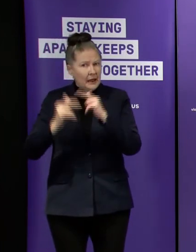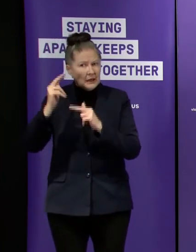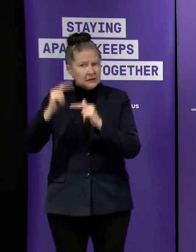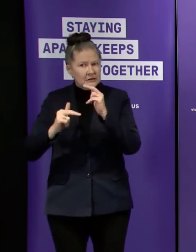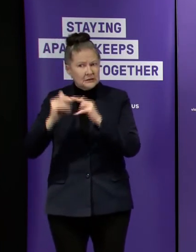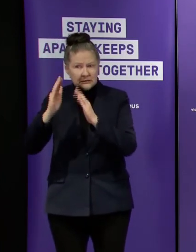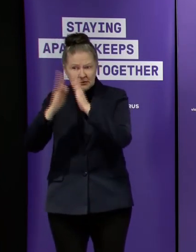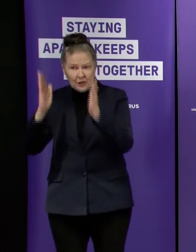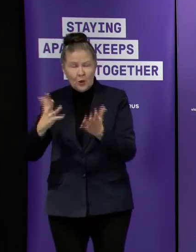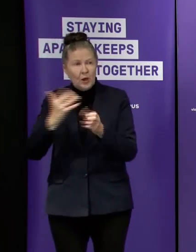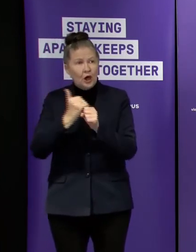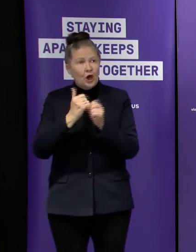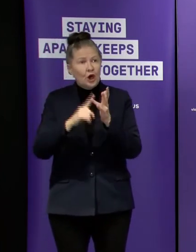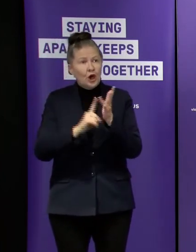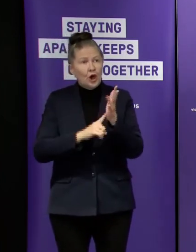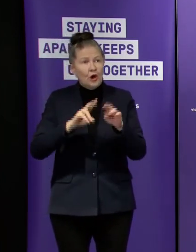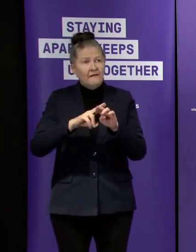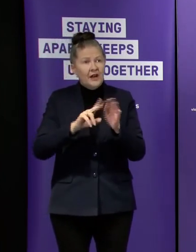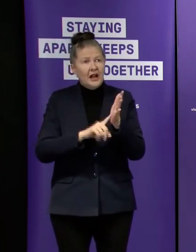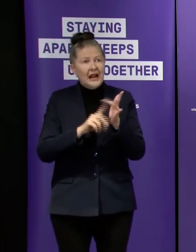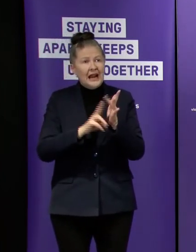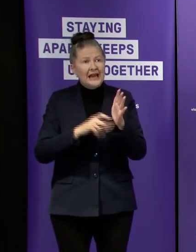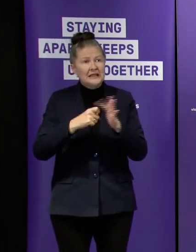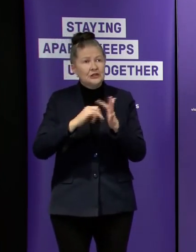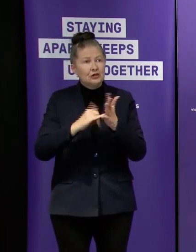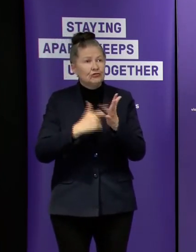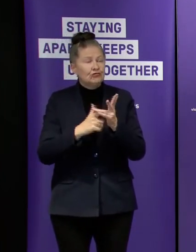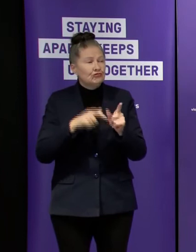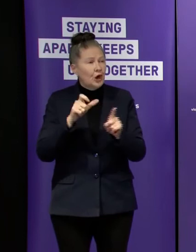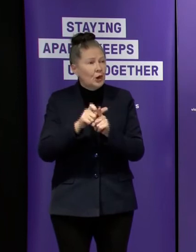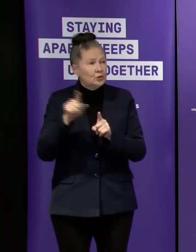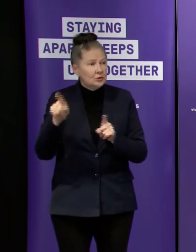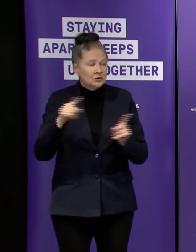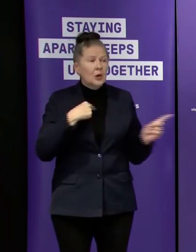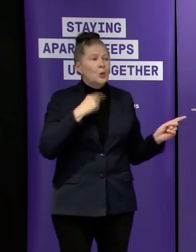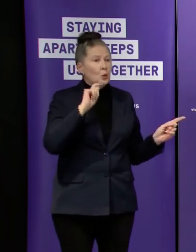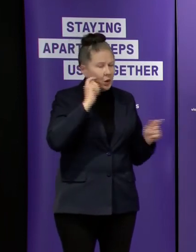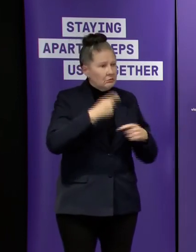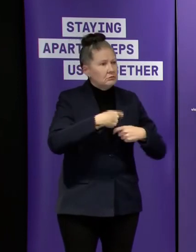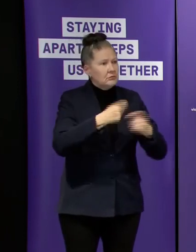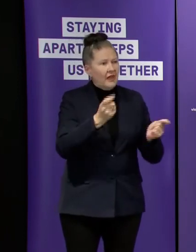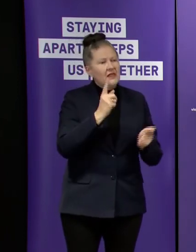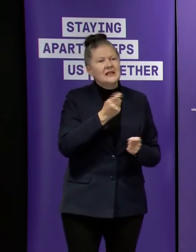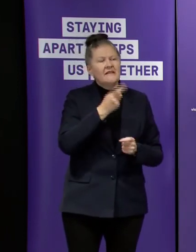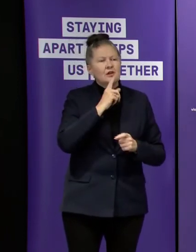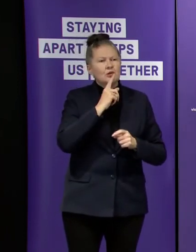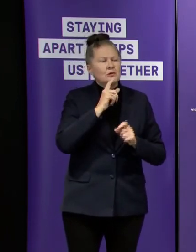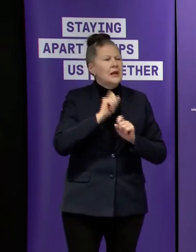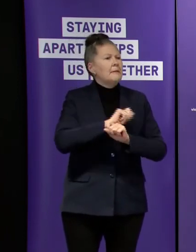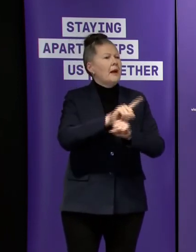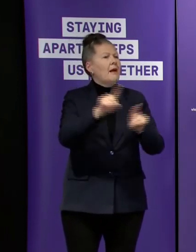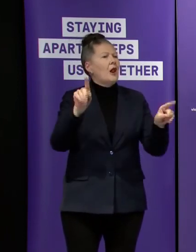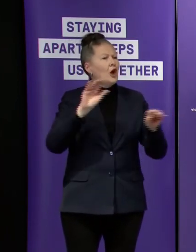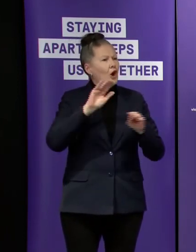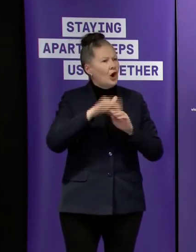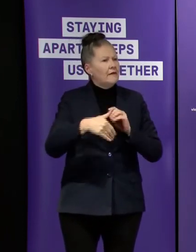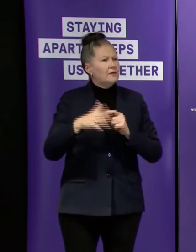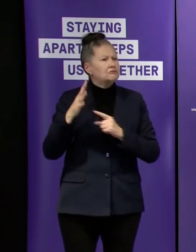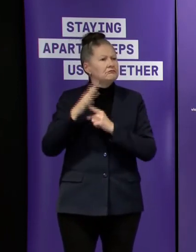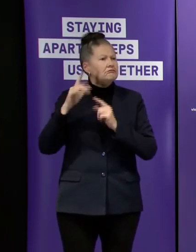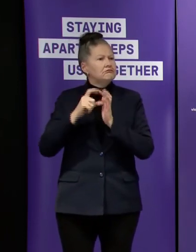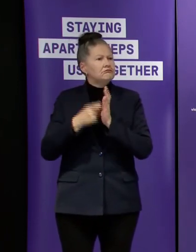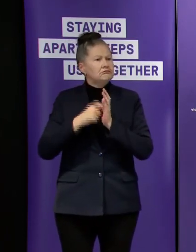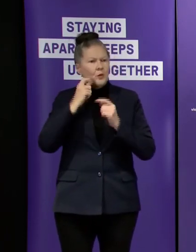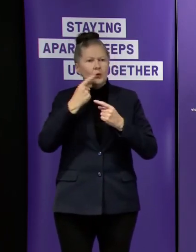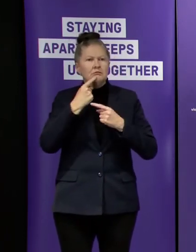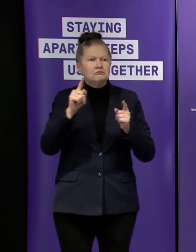both connected to peninsula health but i'm happy to come back to you there might be some more detail we can provide you in the show release uh and if there's further information we can provide you